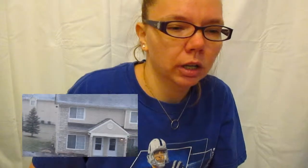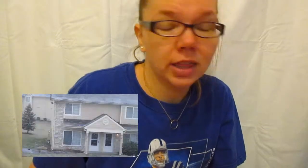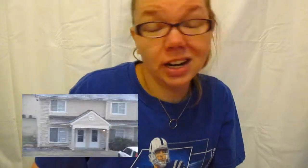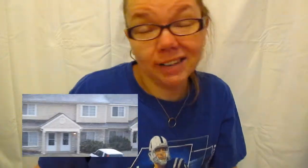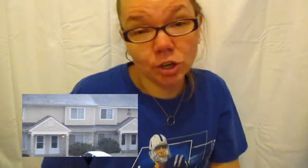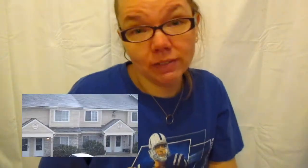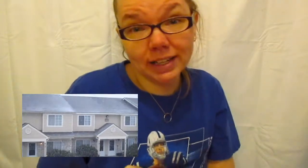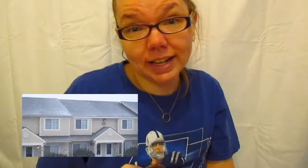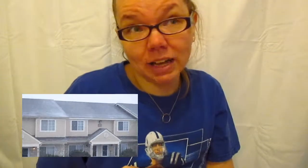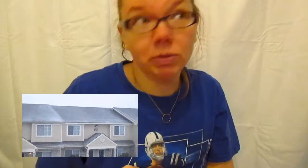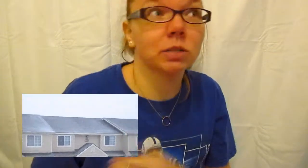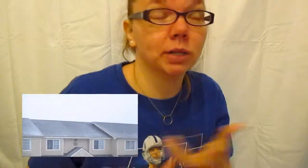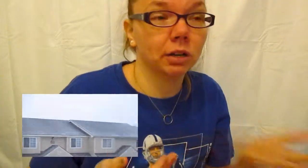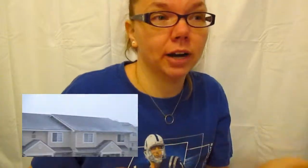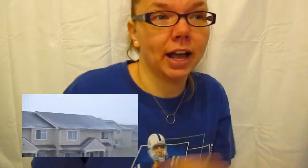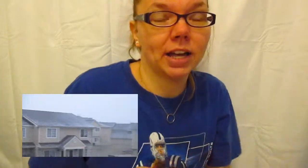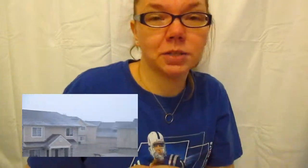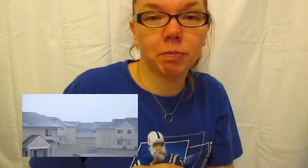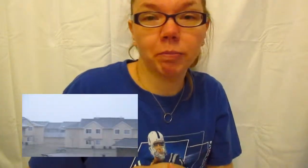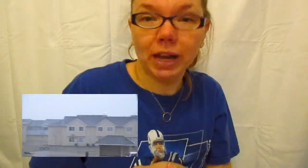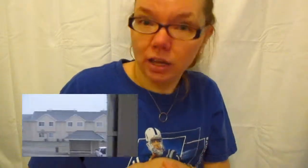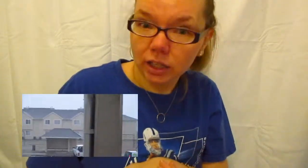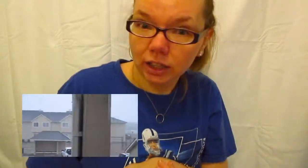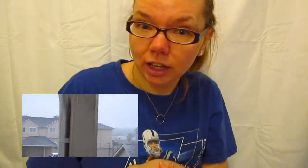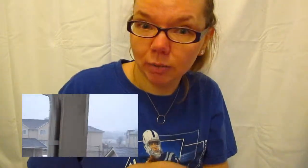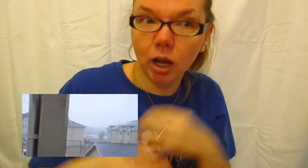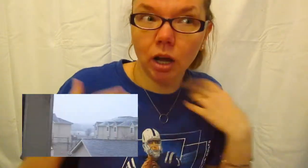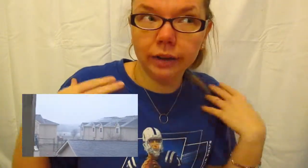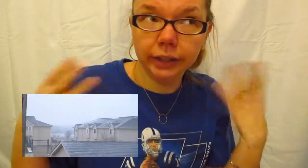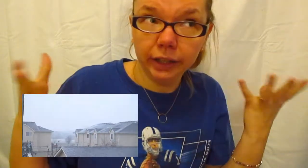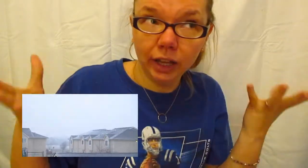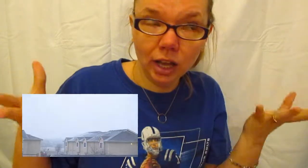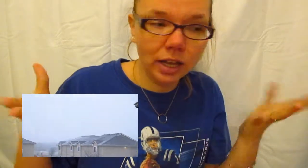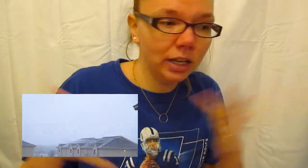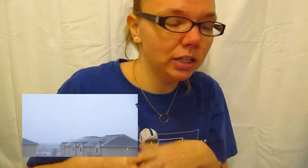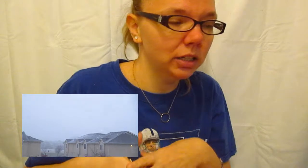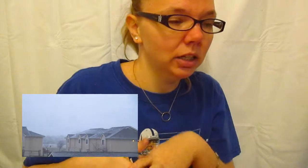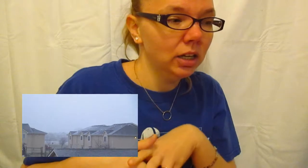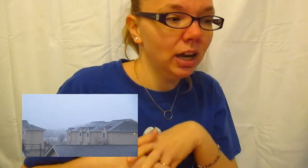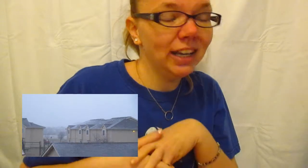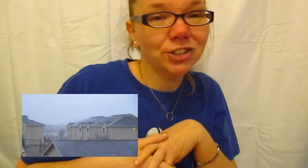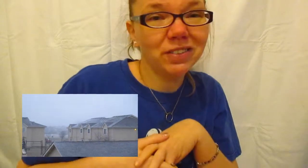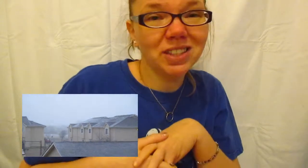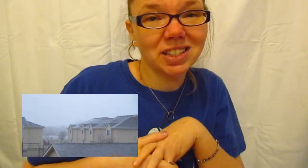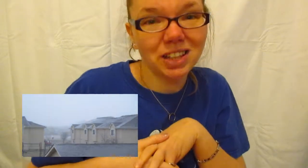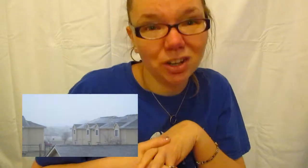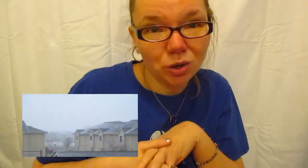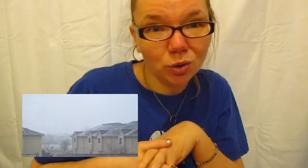Then I have to drive again today because my daughter has Bionic Club. Yay. I get to drive in the snow.